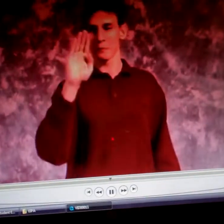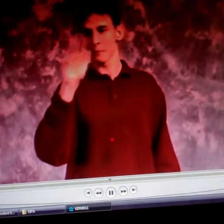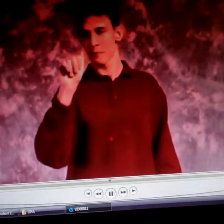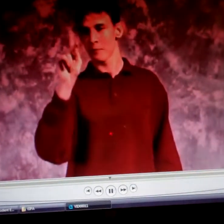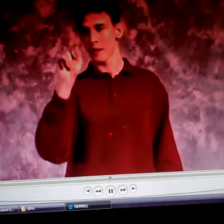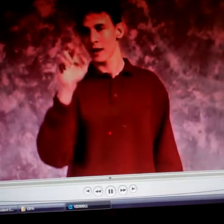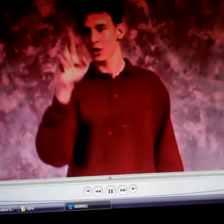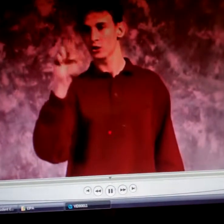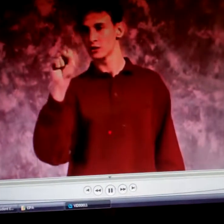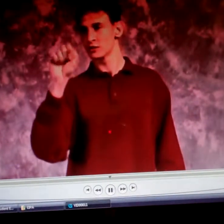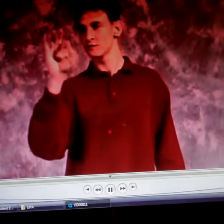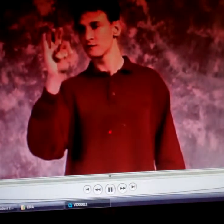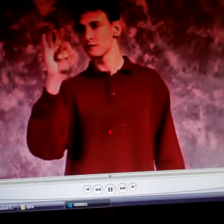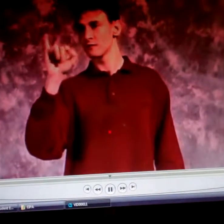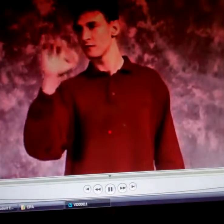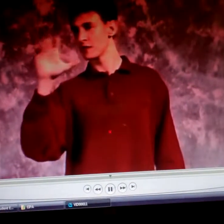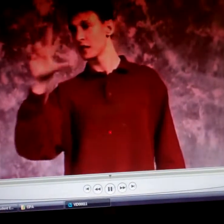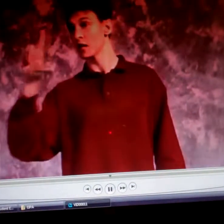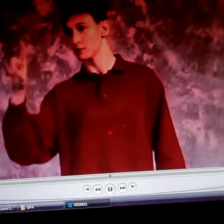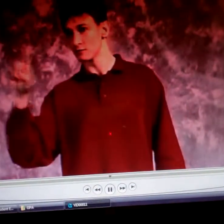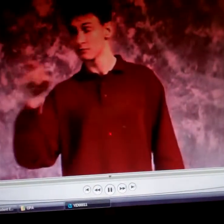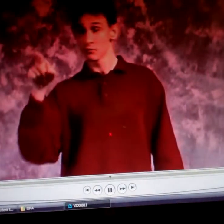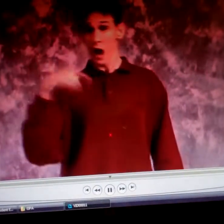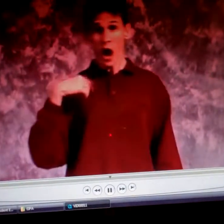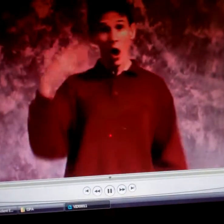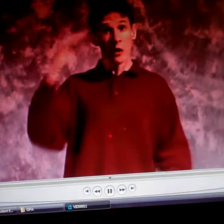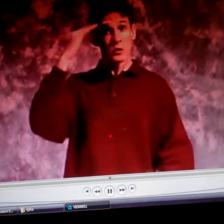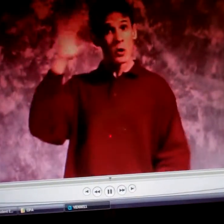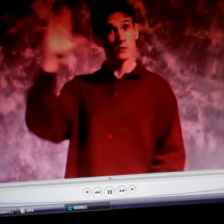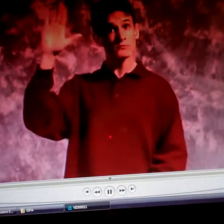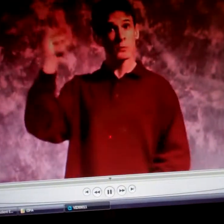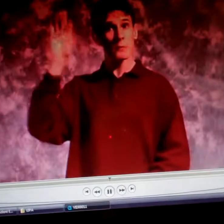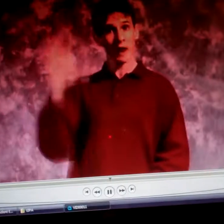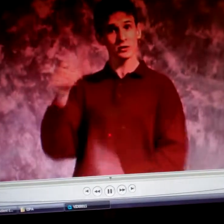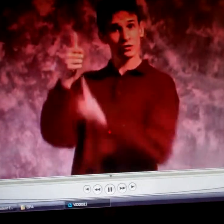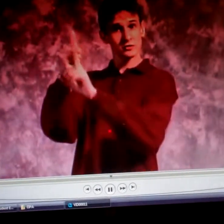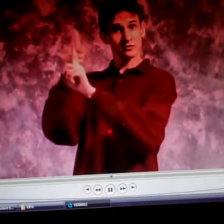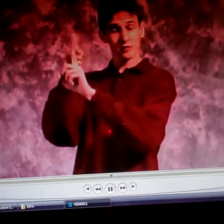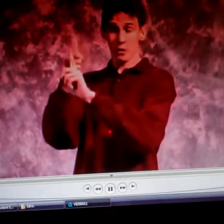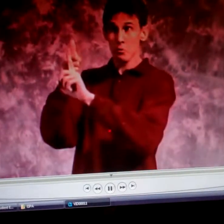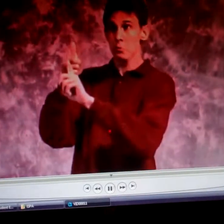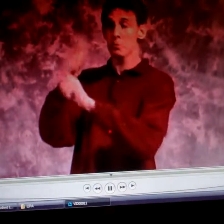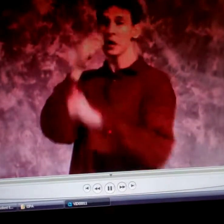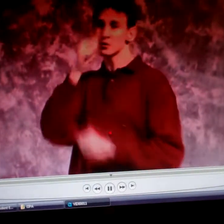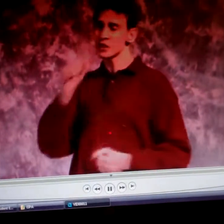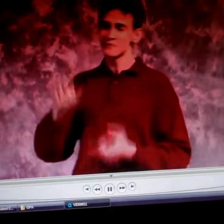before we went to Bakersfield. And I already know Bakersfield.